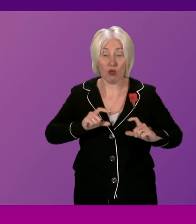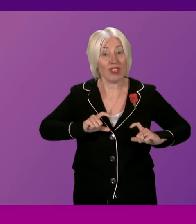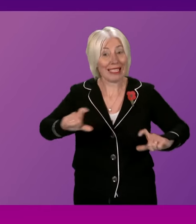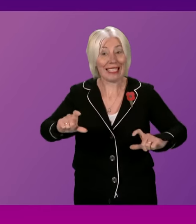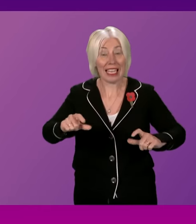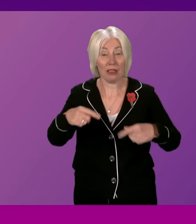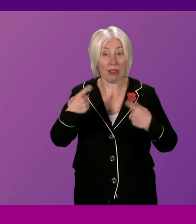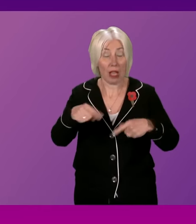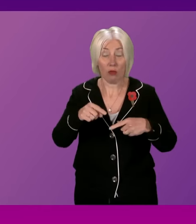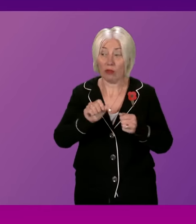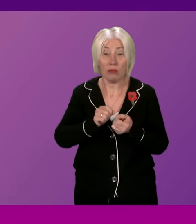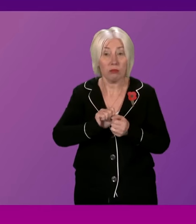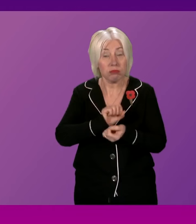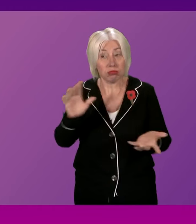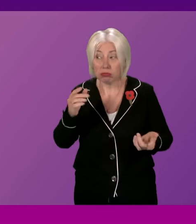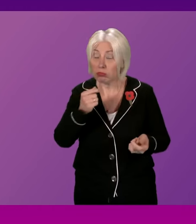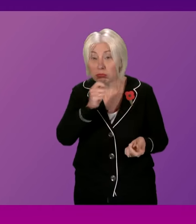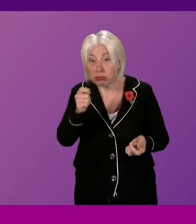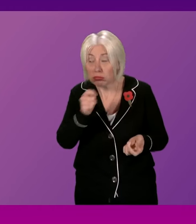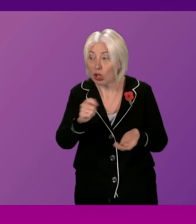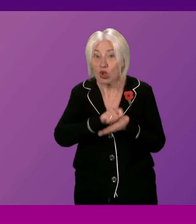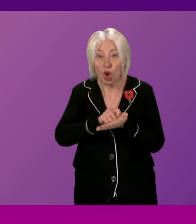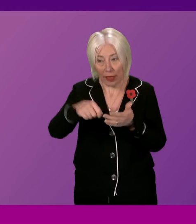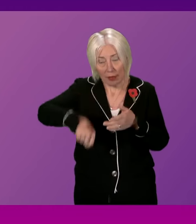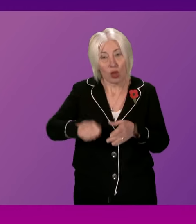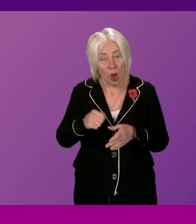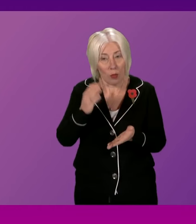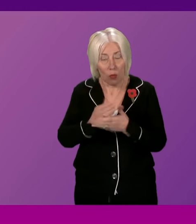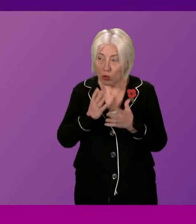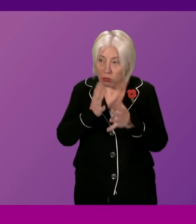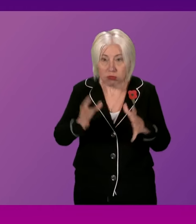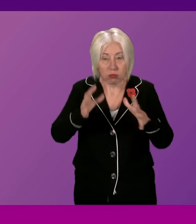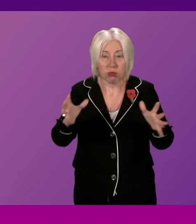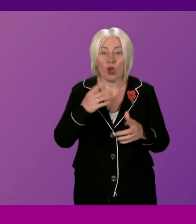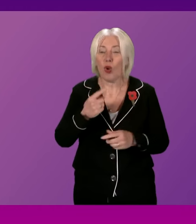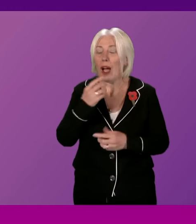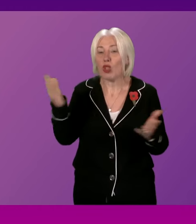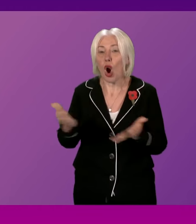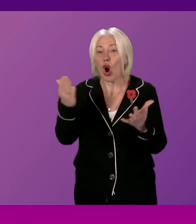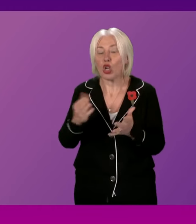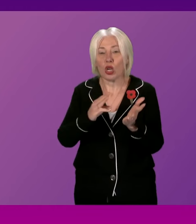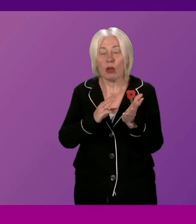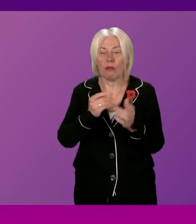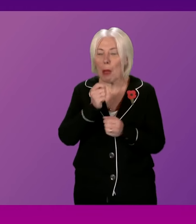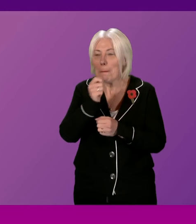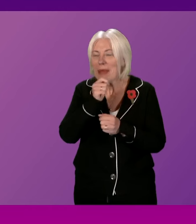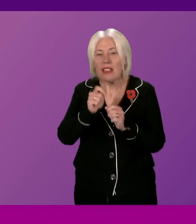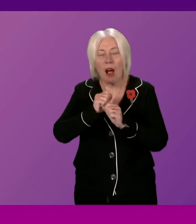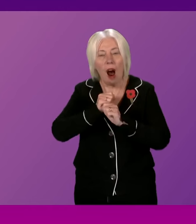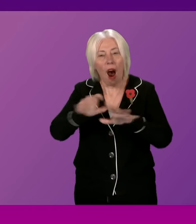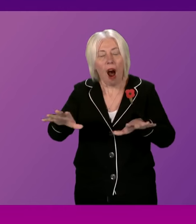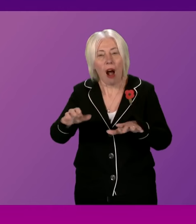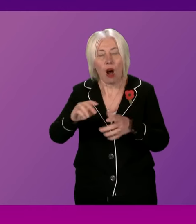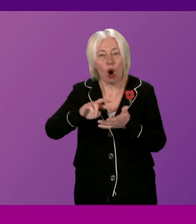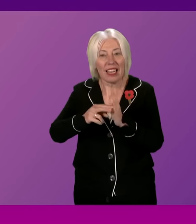and the diversity of journalism in Scotland. So I would urge media organisations to be investing in the sort of